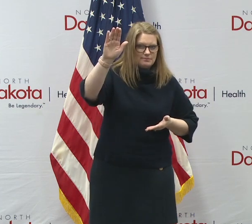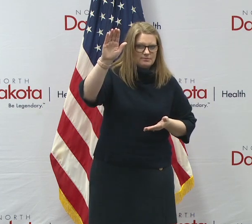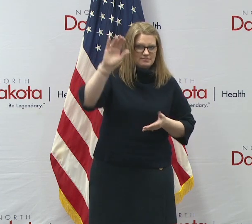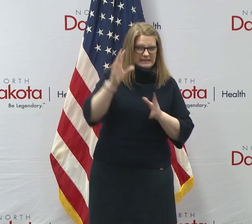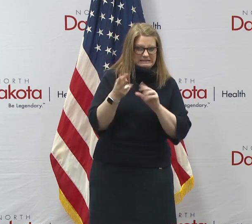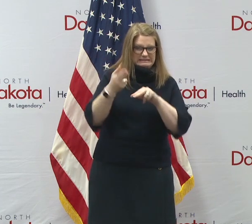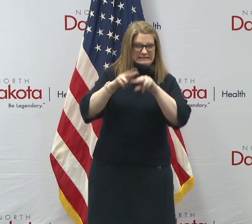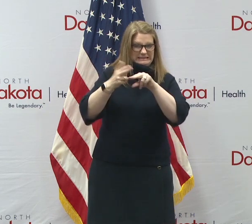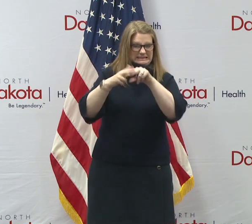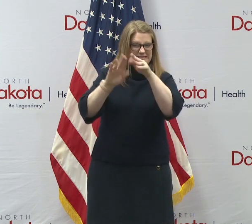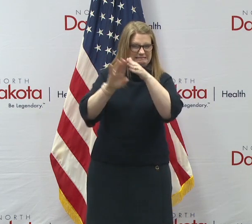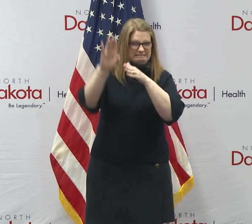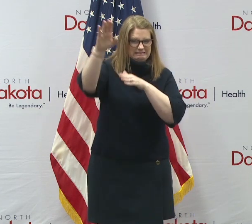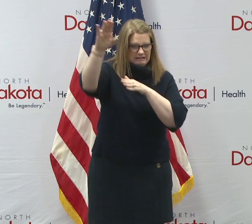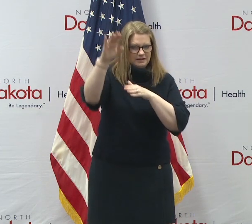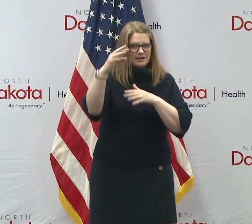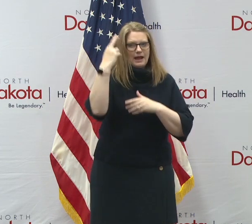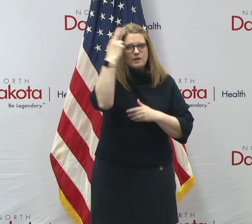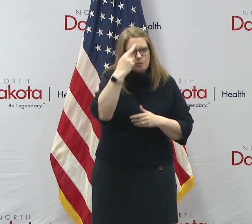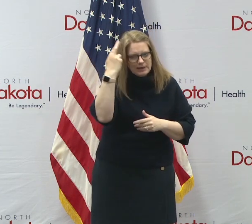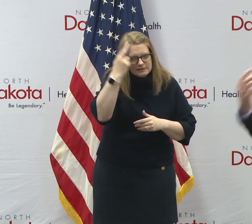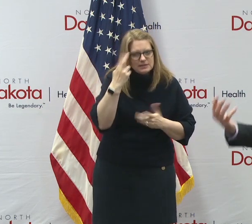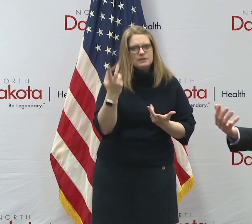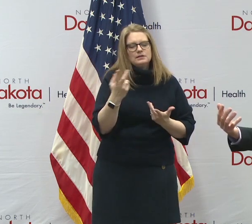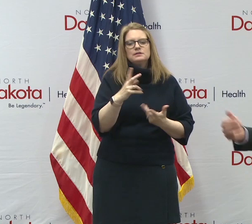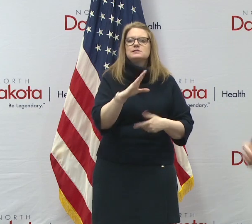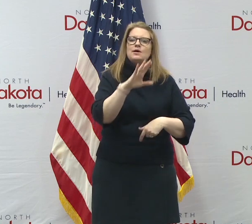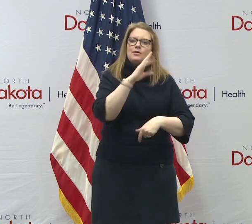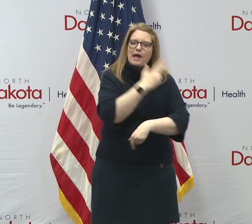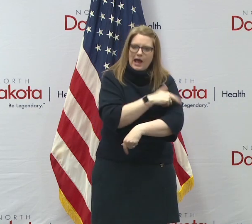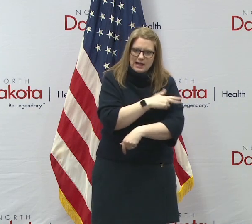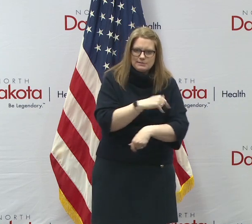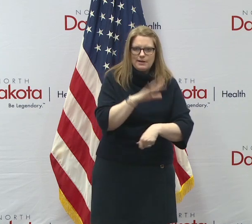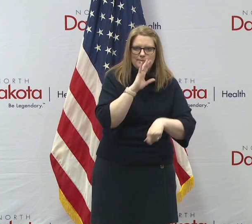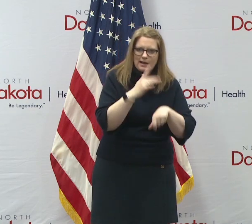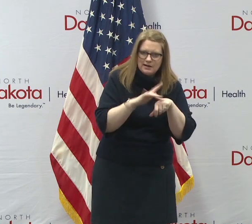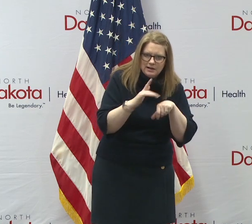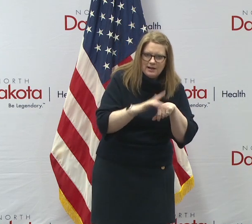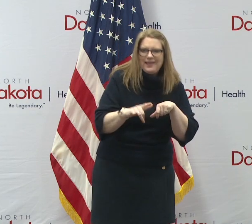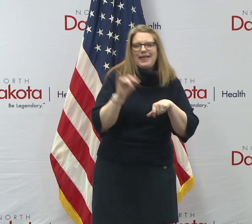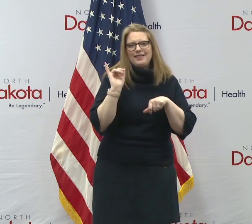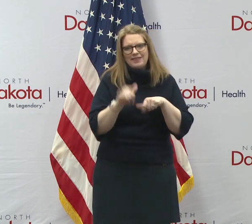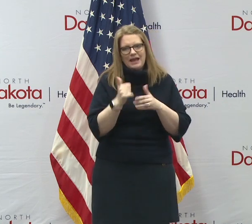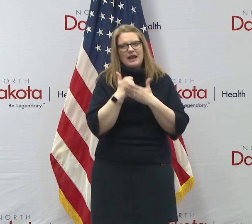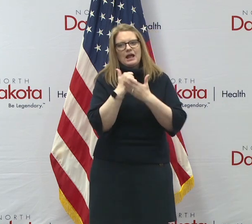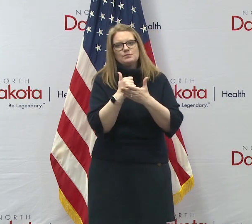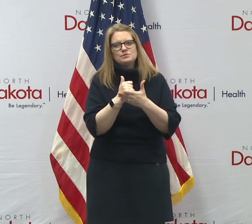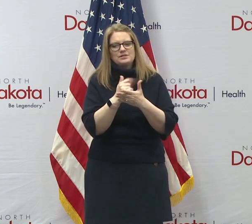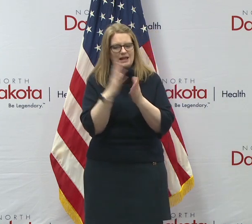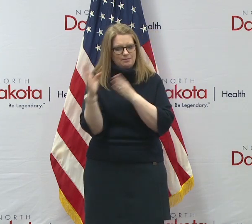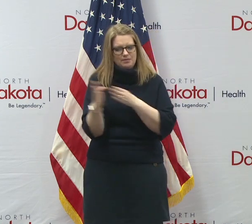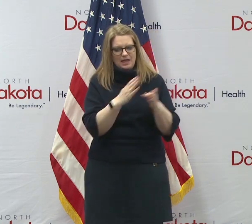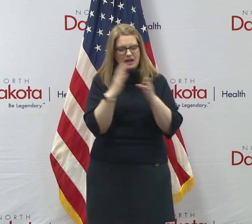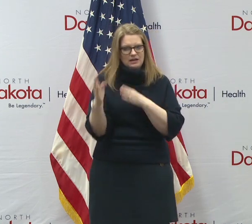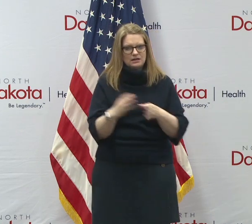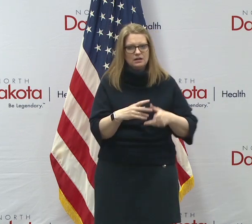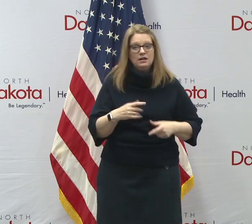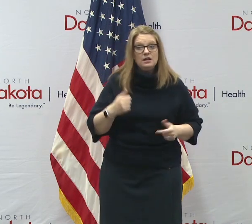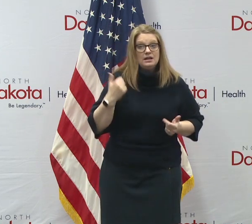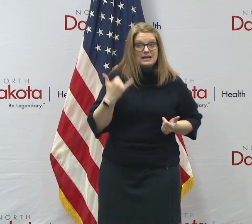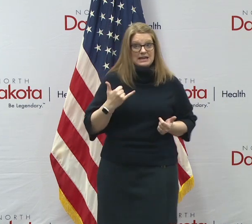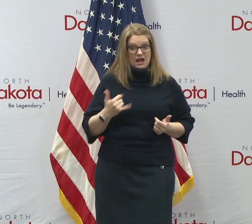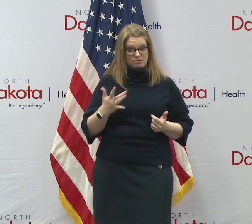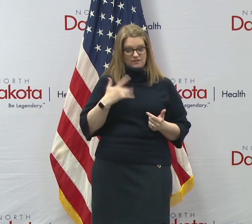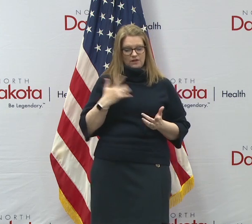whether or not you've got enough hospital capacity. So the model feeds your hospital surge planning. So I don't have a great sense of urgency right now